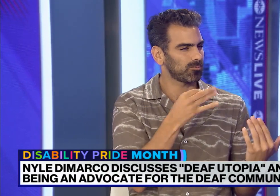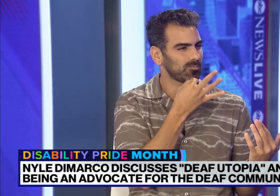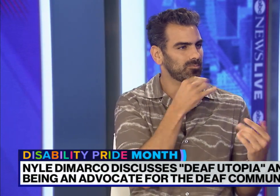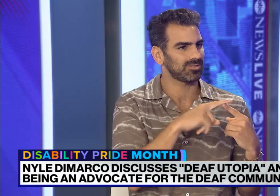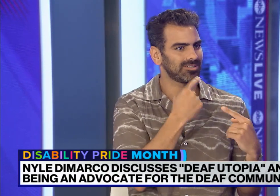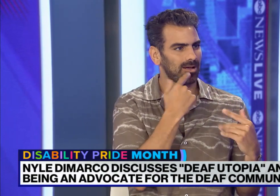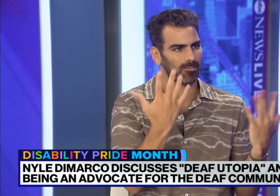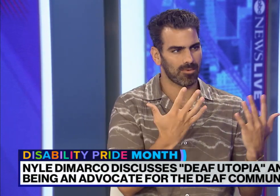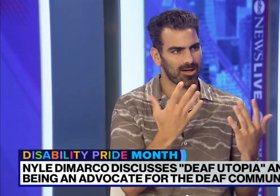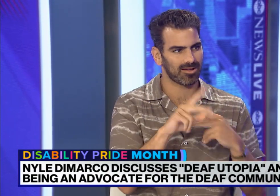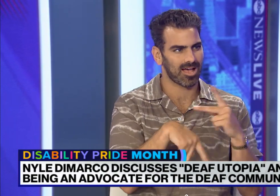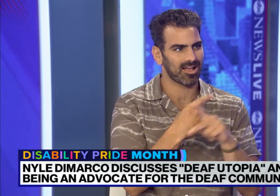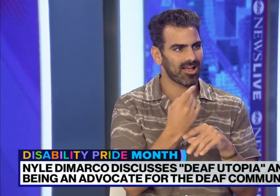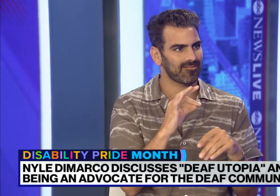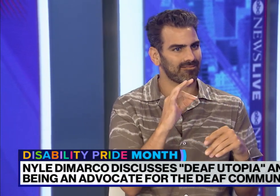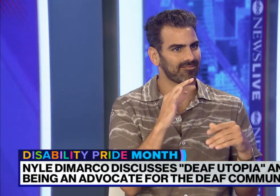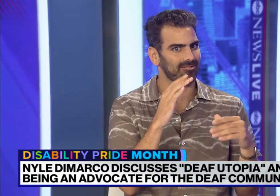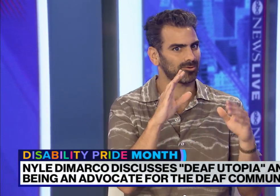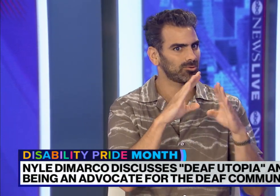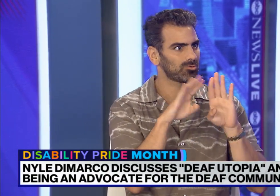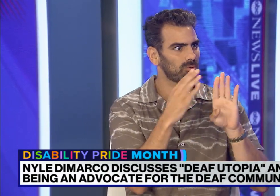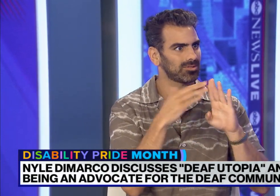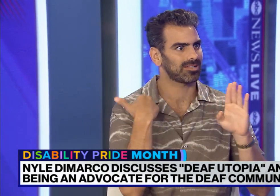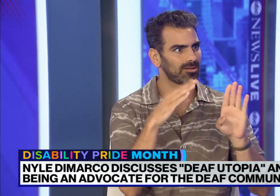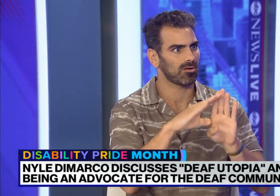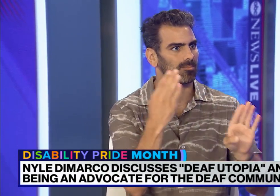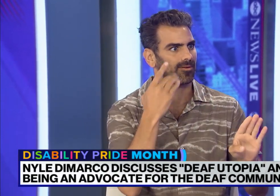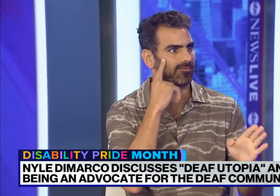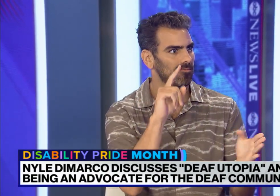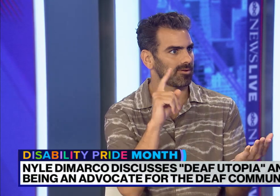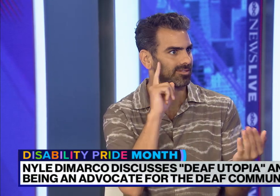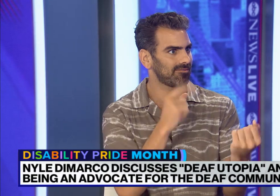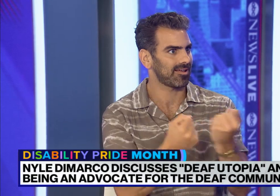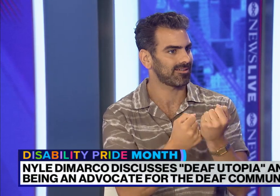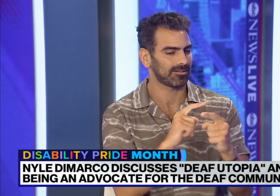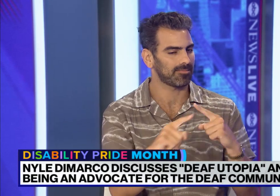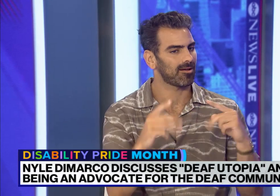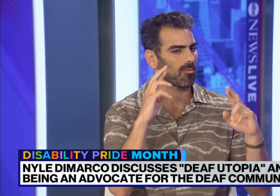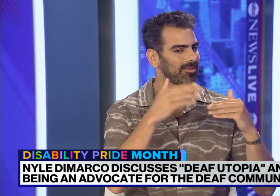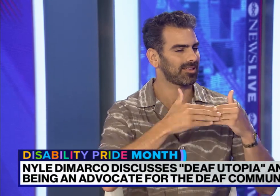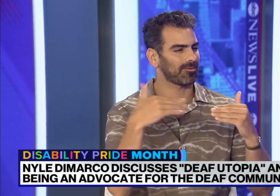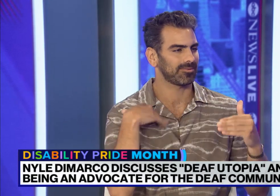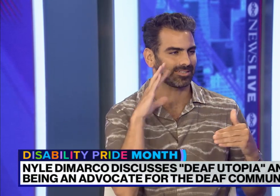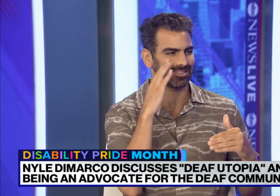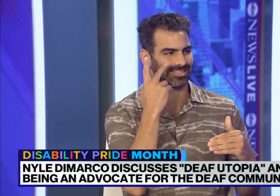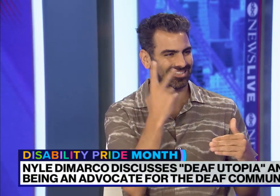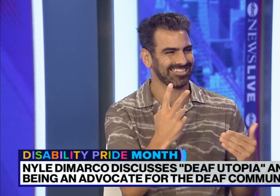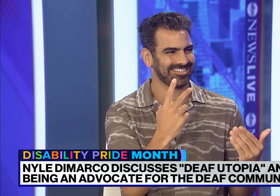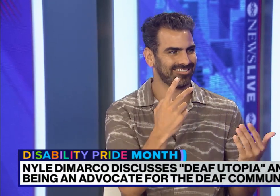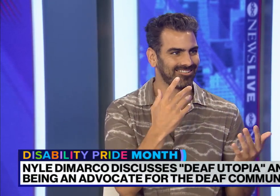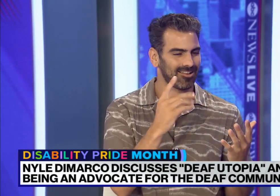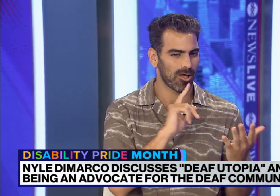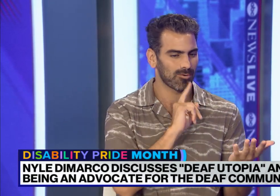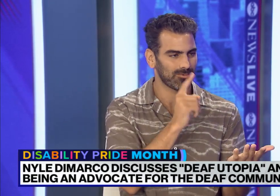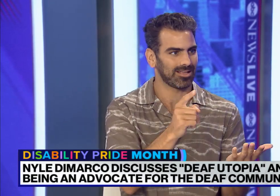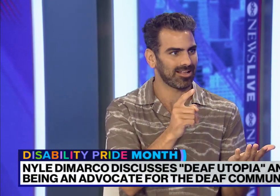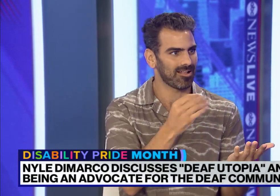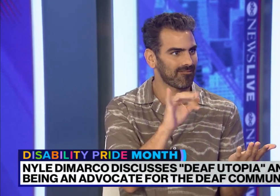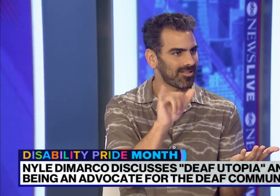very much feels like our moment. But we're really looking for more doors to be open, and I'm hoping that these three books are the momentum